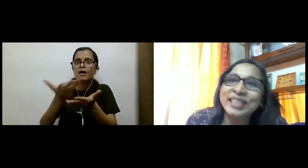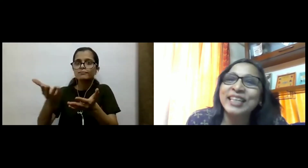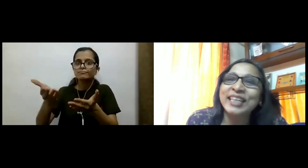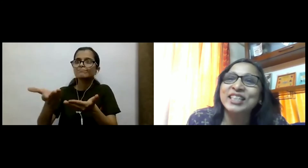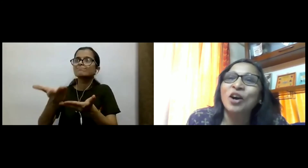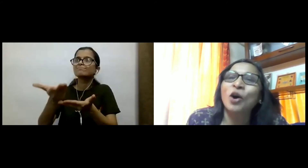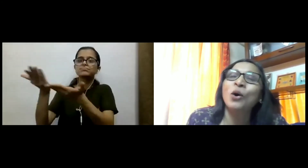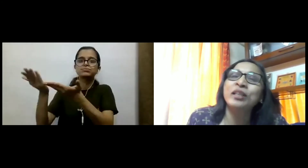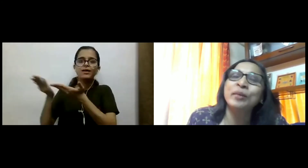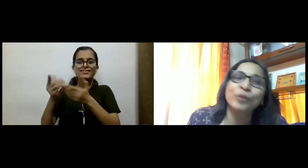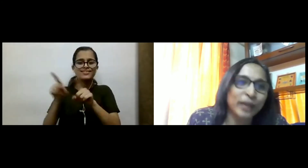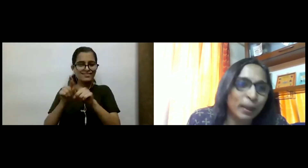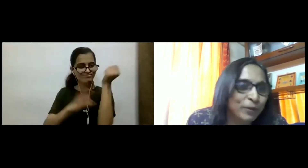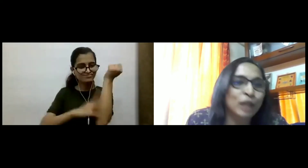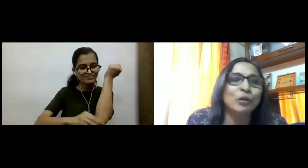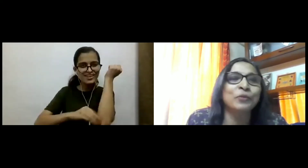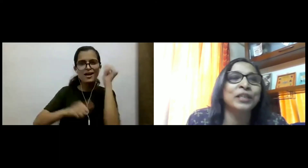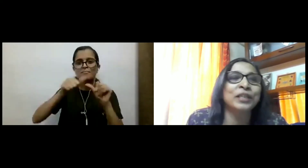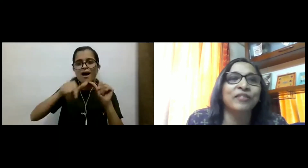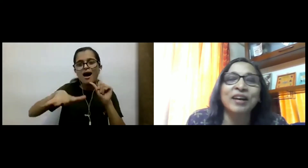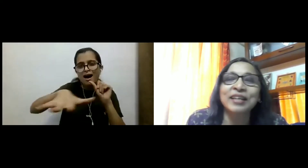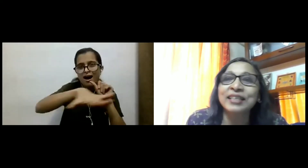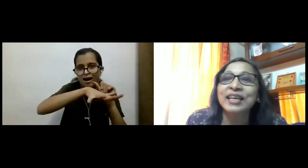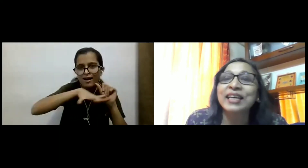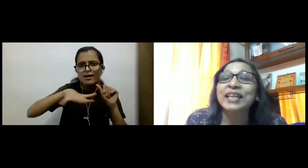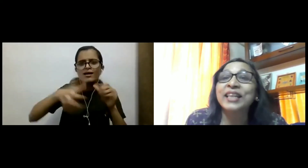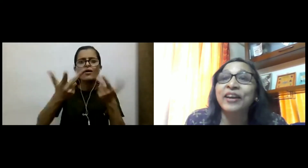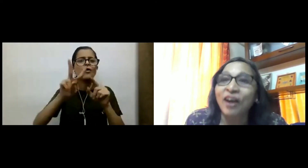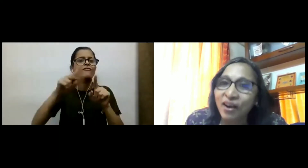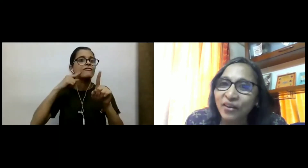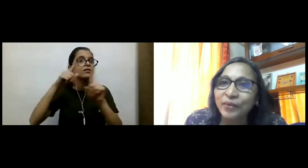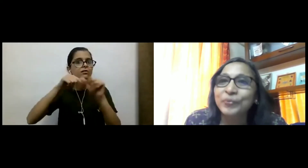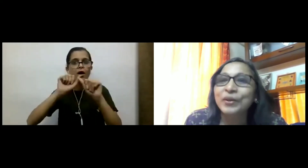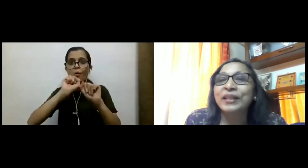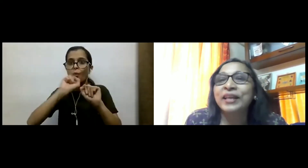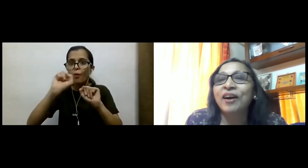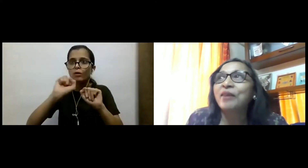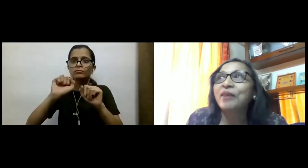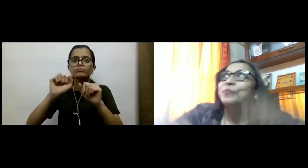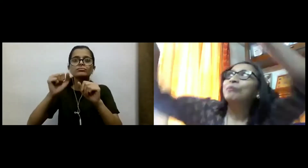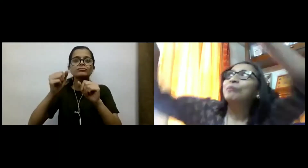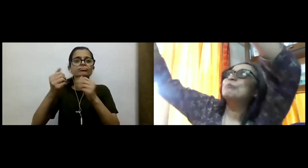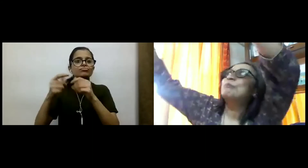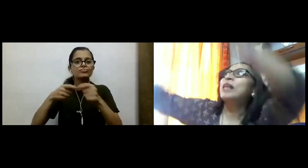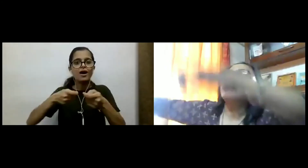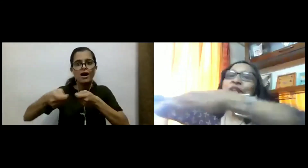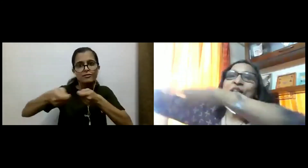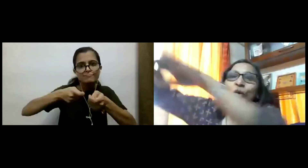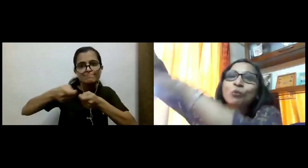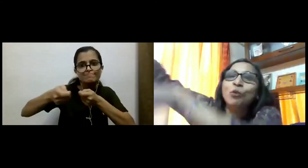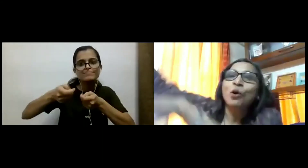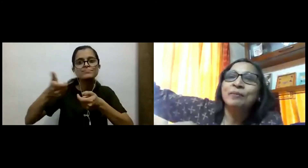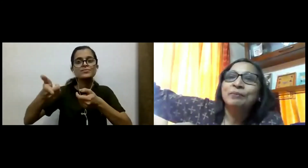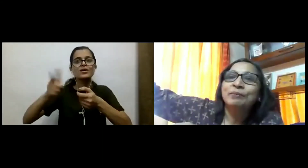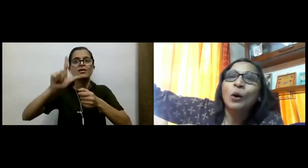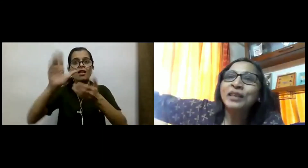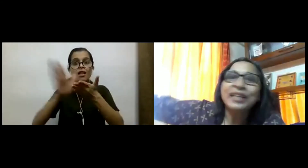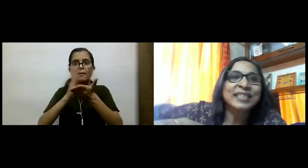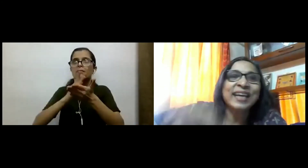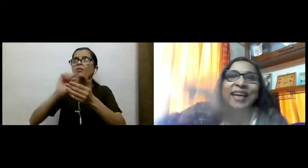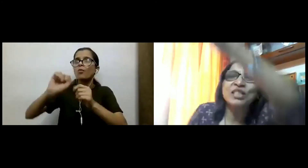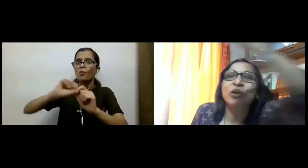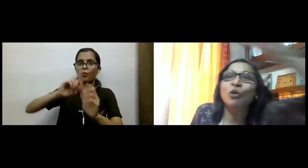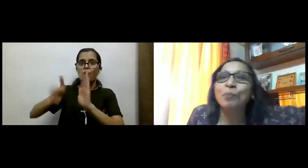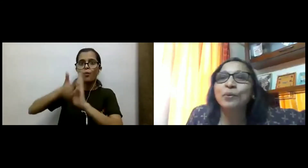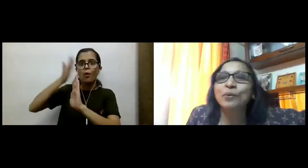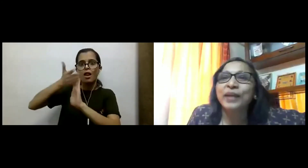all our bastis, all the programs wherever Vidya runs, there are libraries on the wall. All